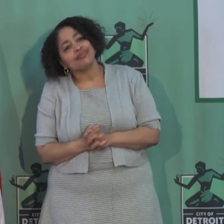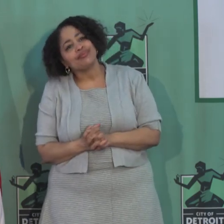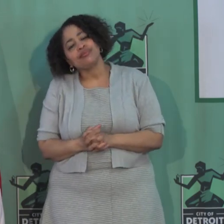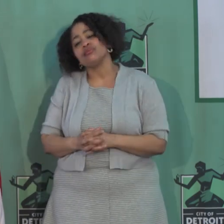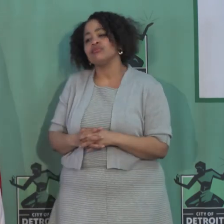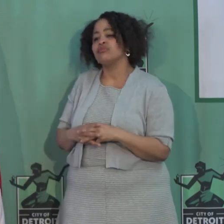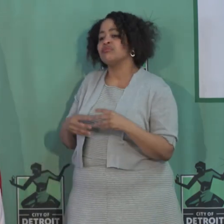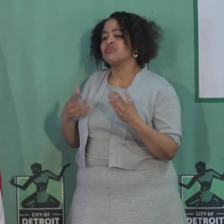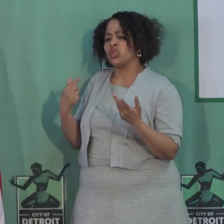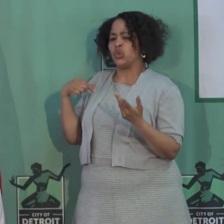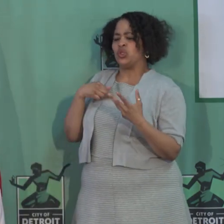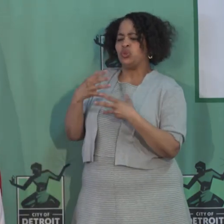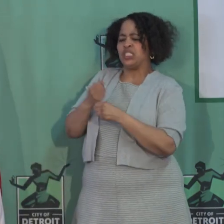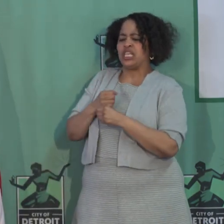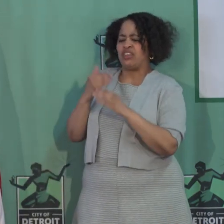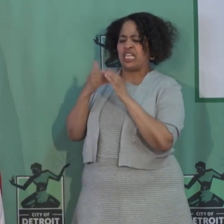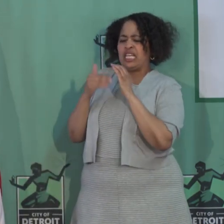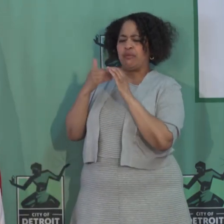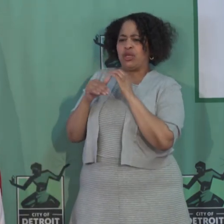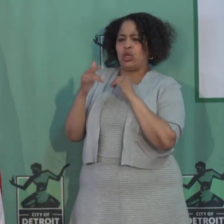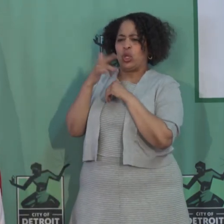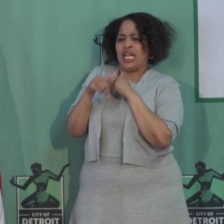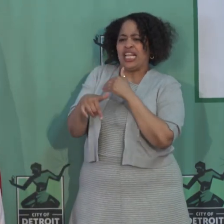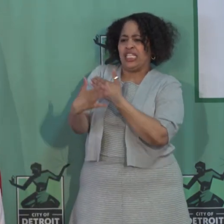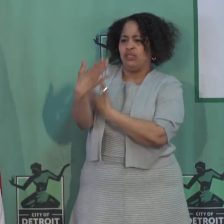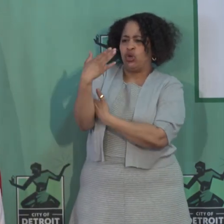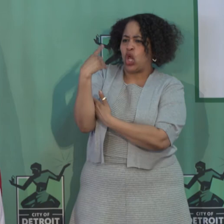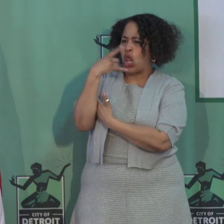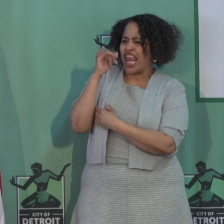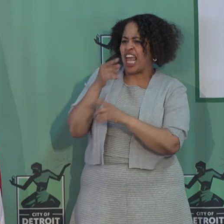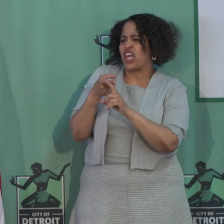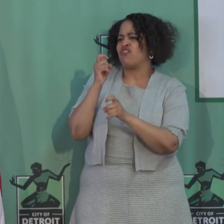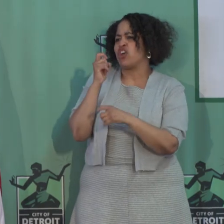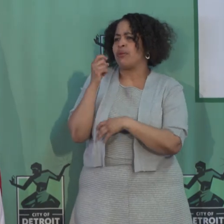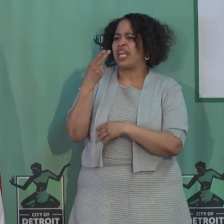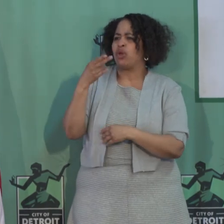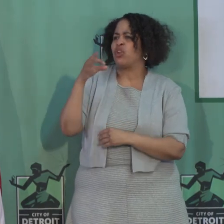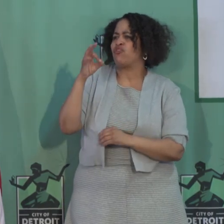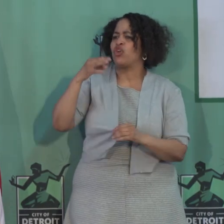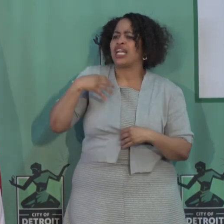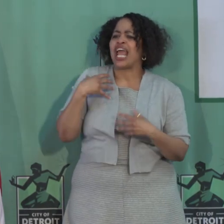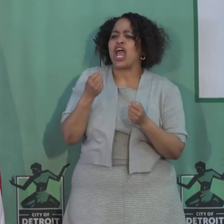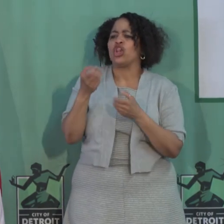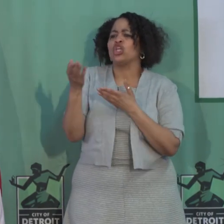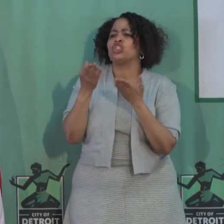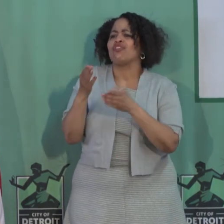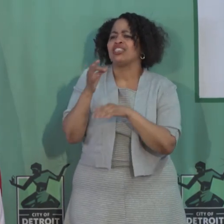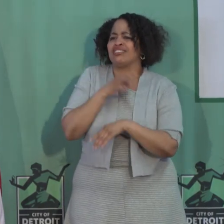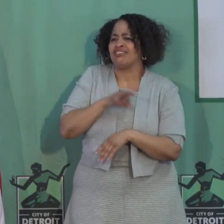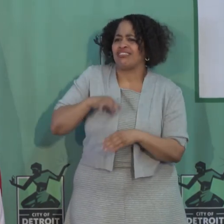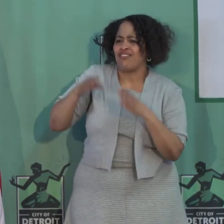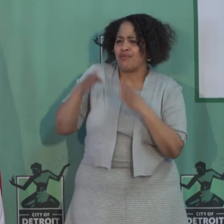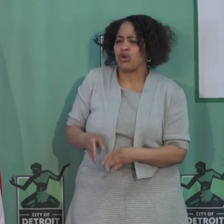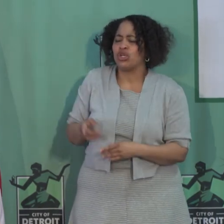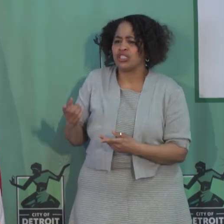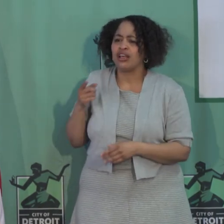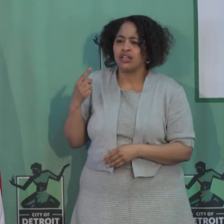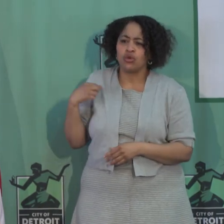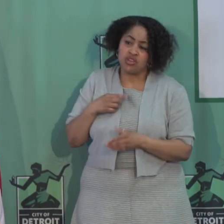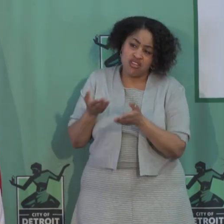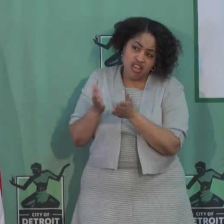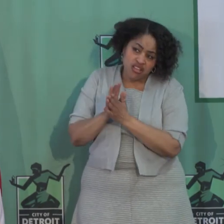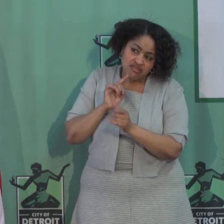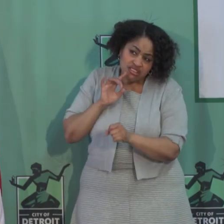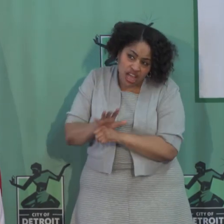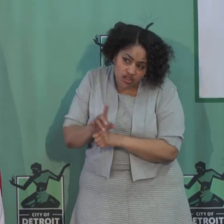We got an email early this morning. It looked like it came from a Henry Ford Health Service employee. We asked for